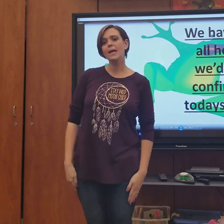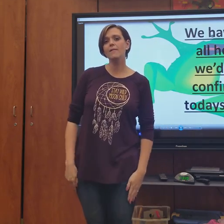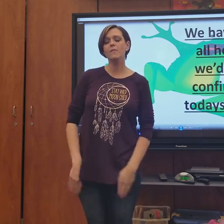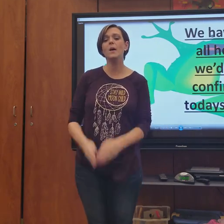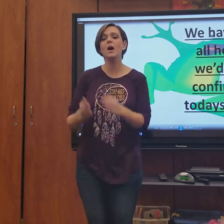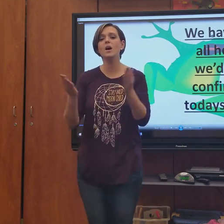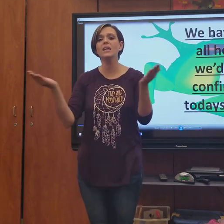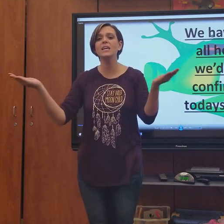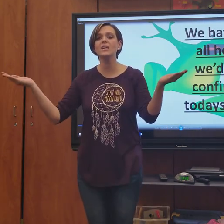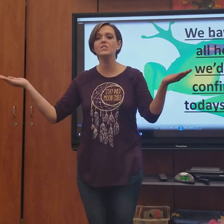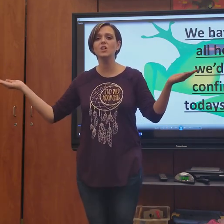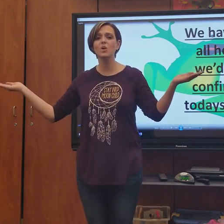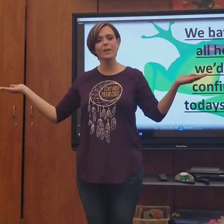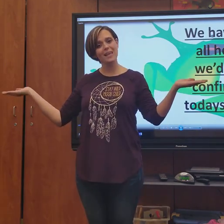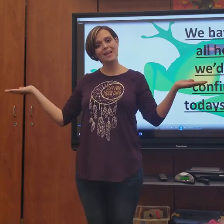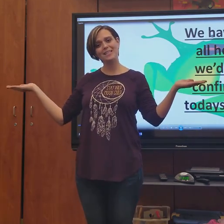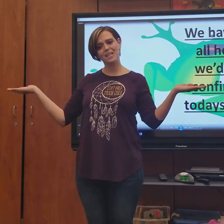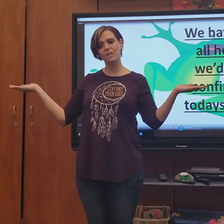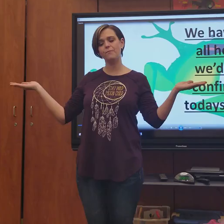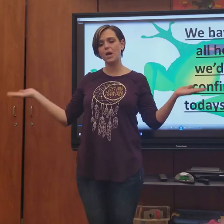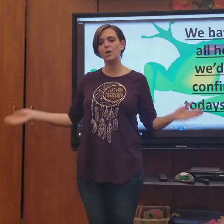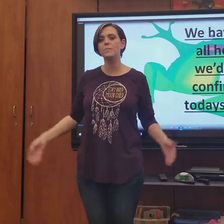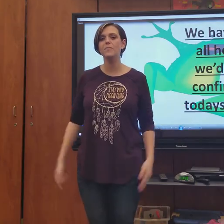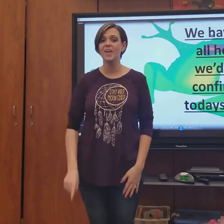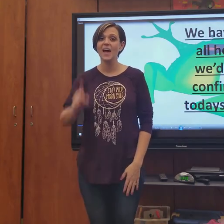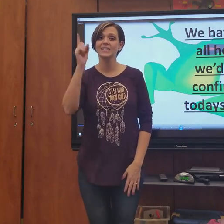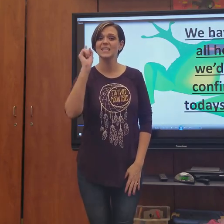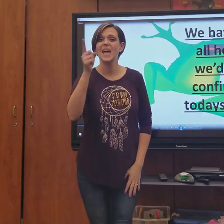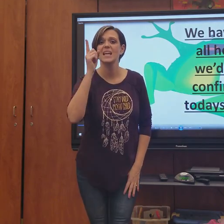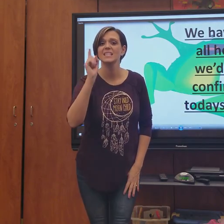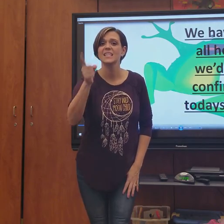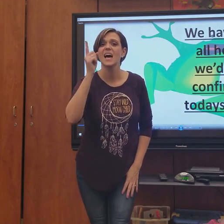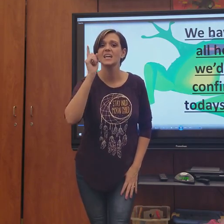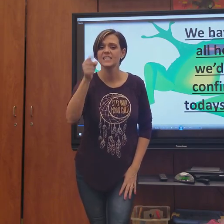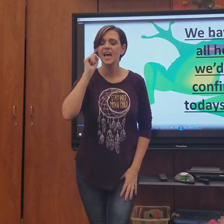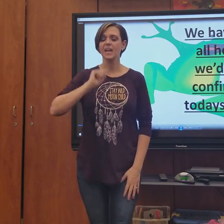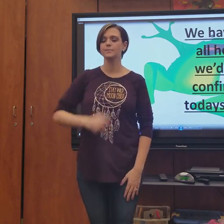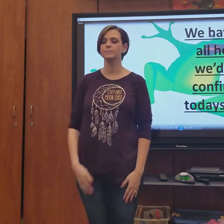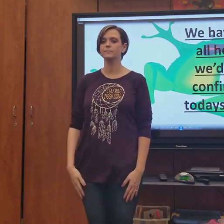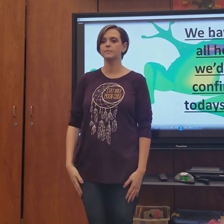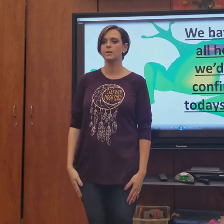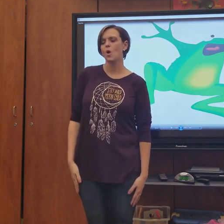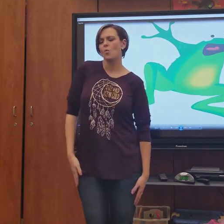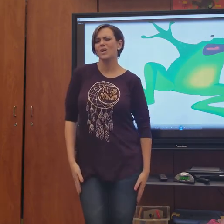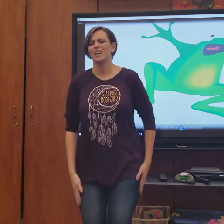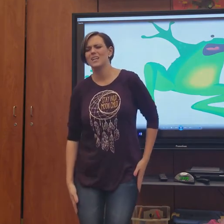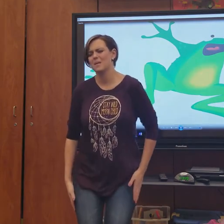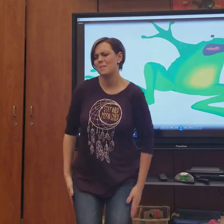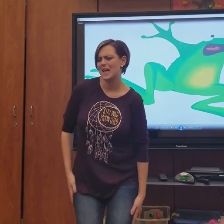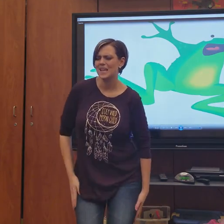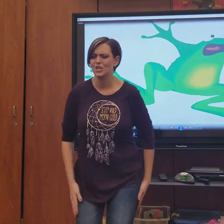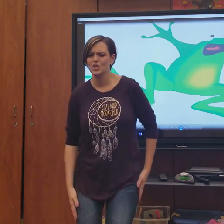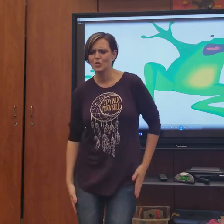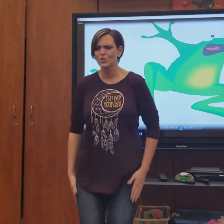have them all here so we'd like to confirm That today's the day we're gonna make you